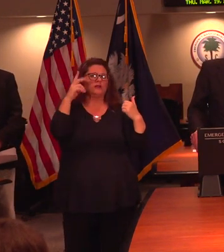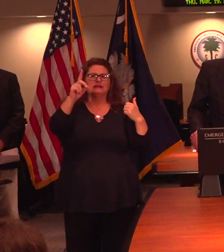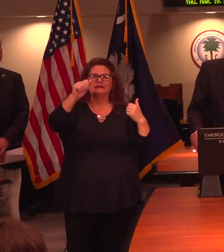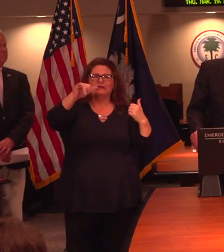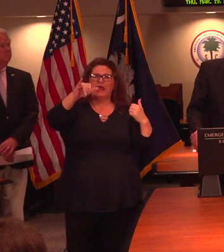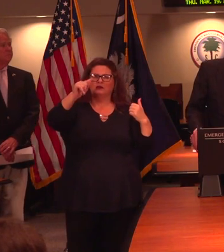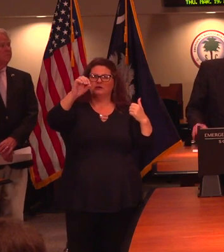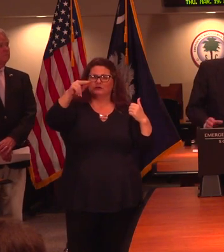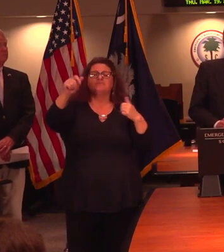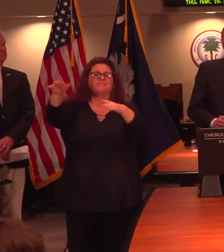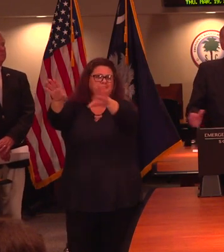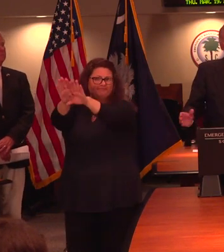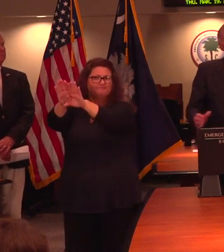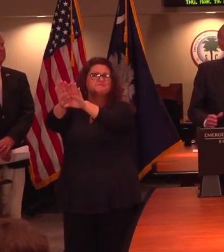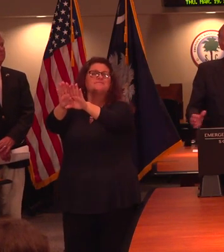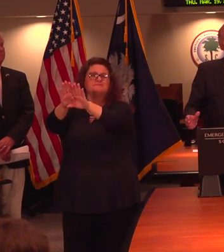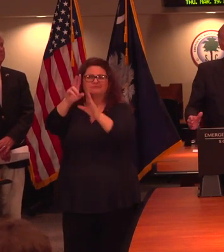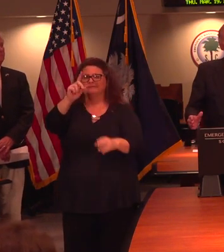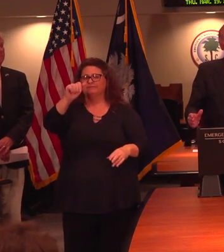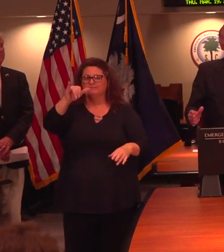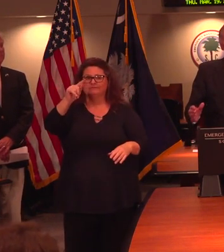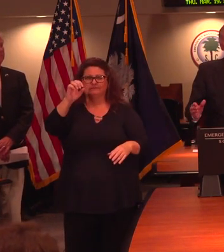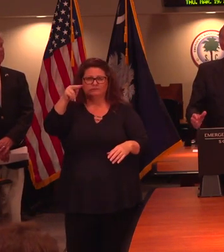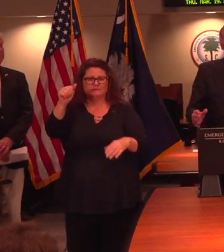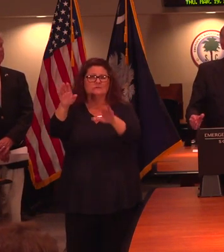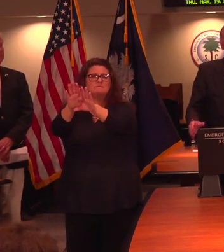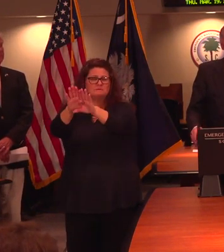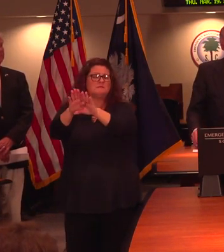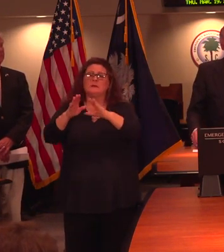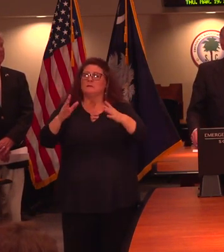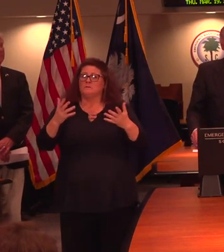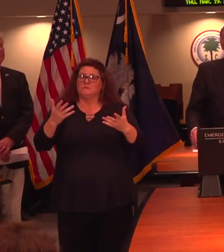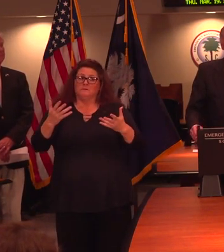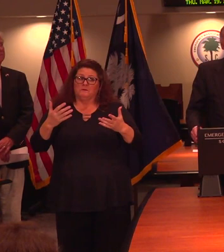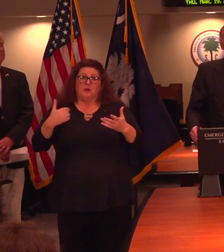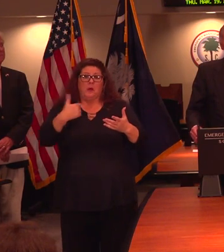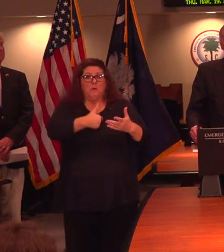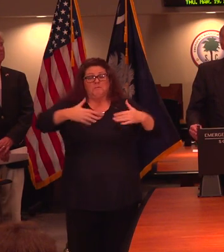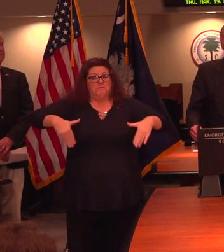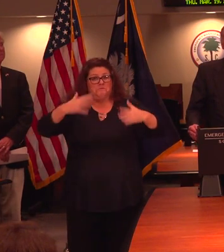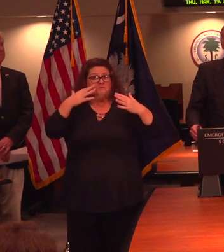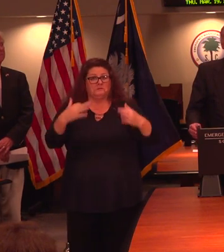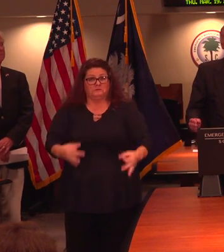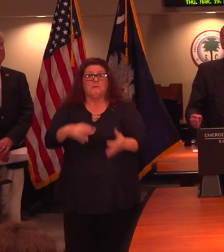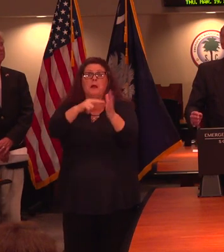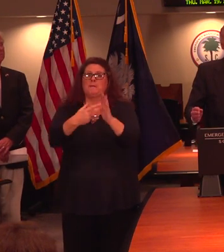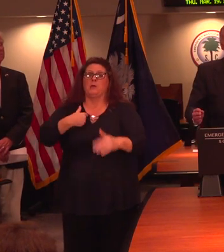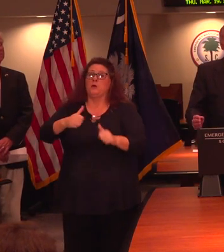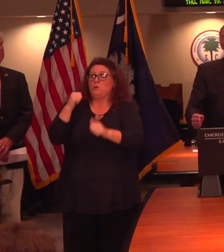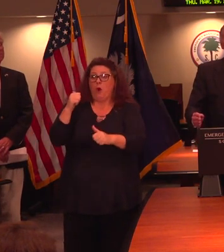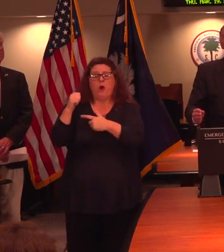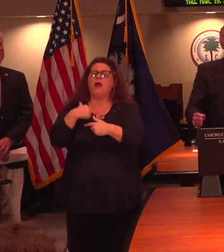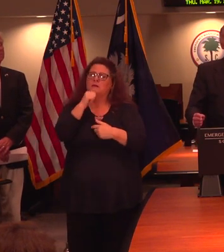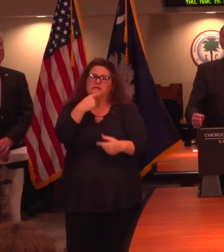We're watching that carefully. We're keeping, we're, nothing is off the table. We, we don't want to go